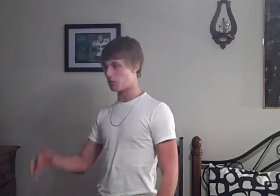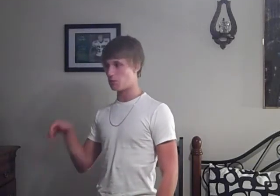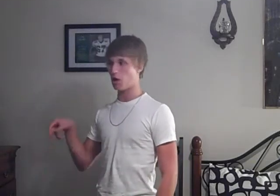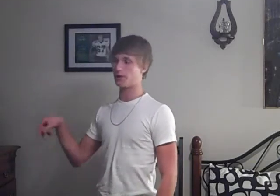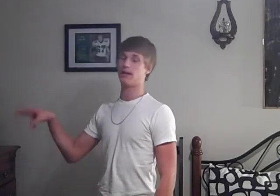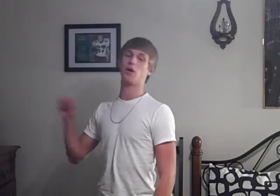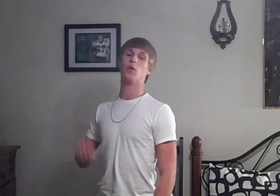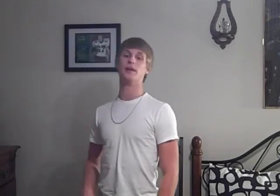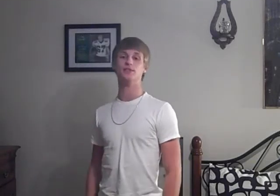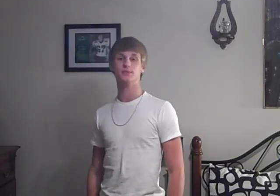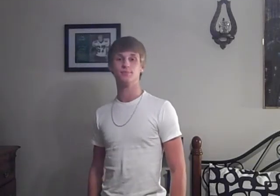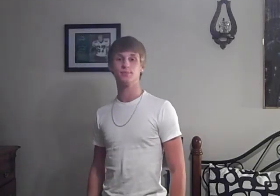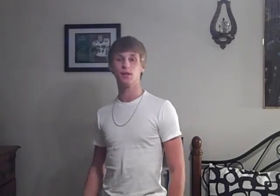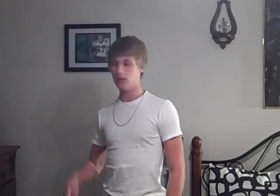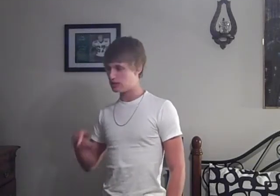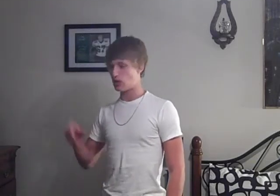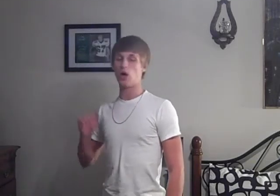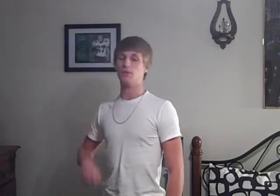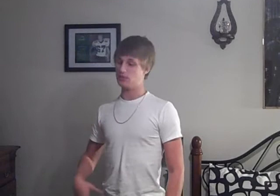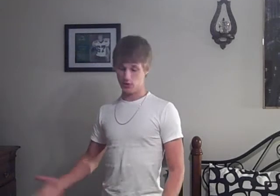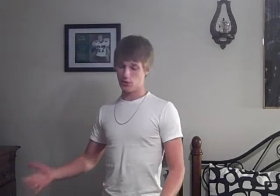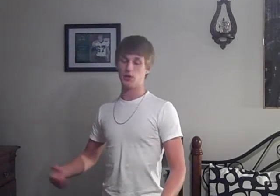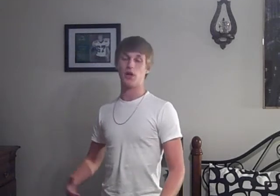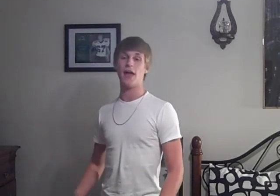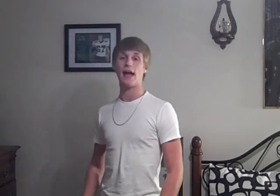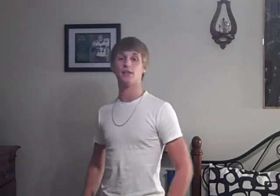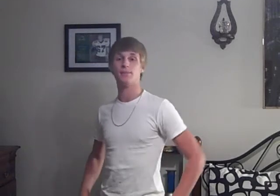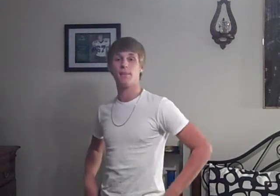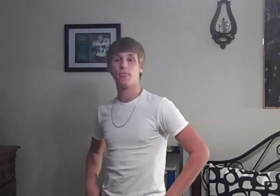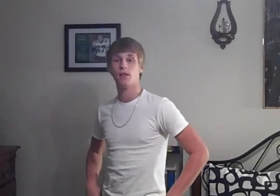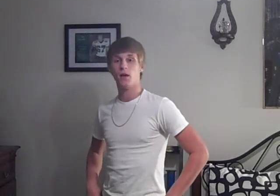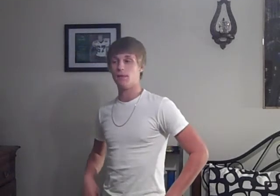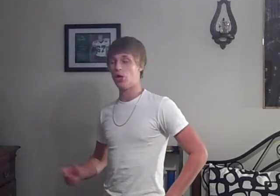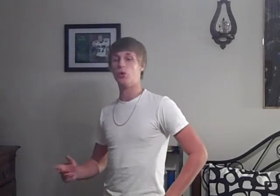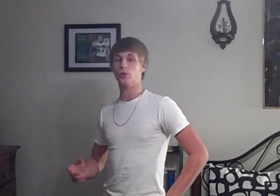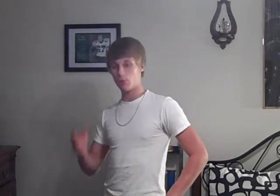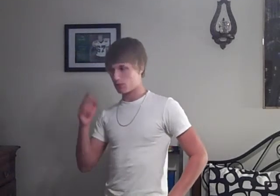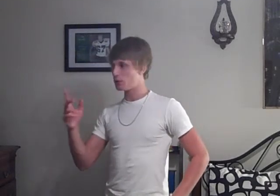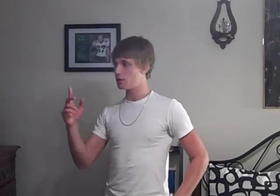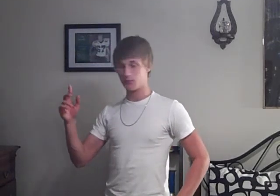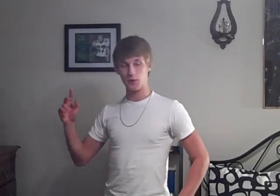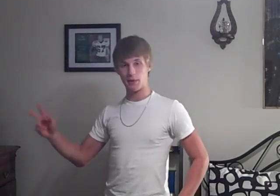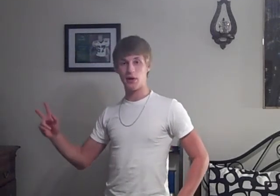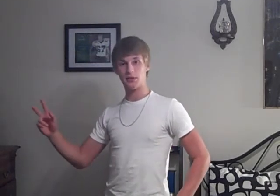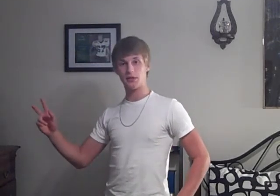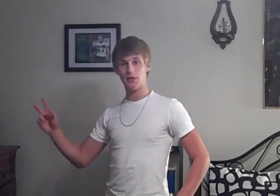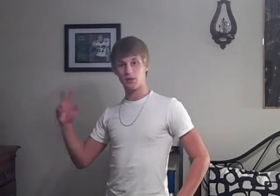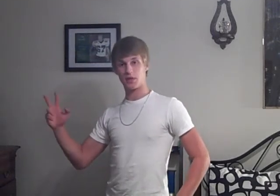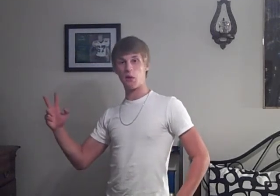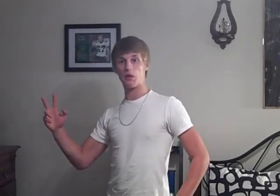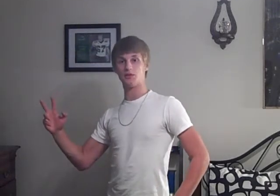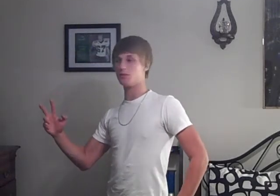Other than walking down hallways You could have done that But no You were looking for your parent Or gay relative